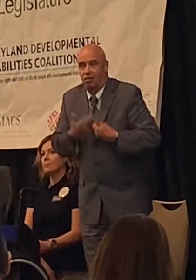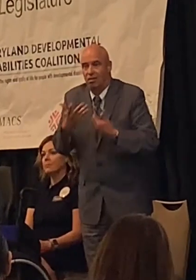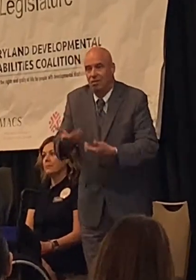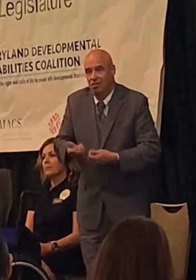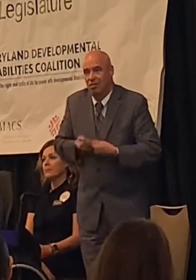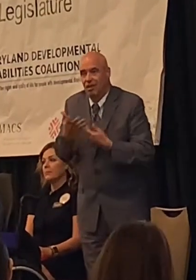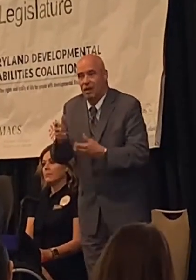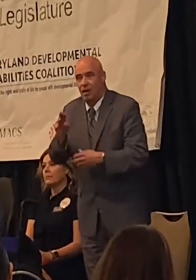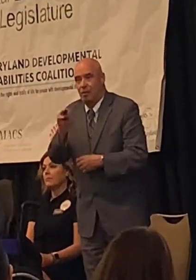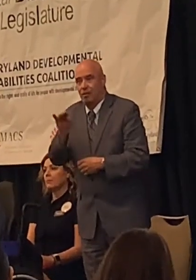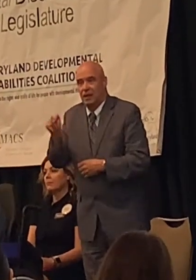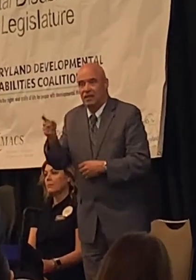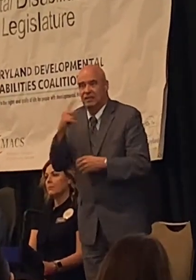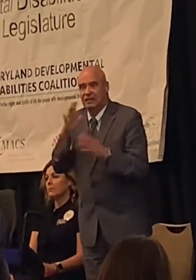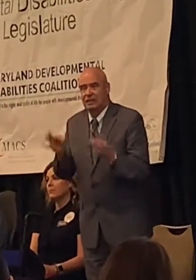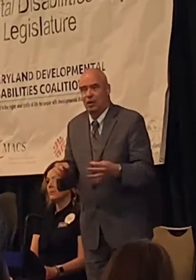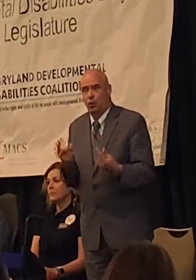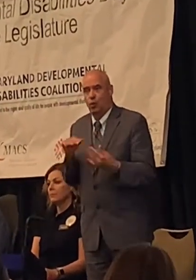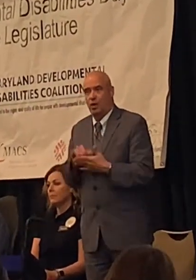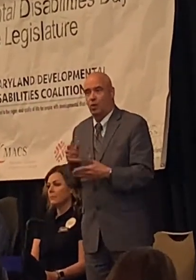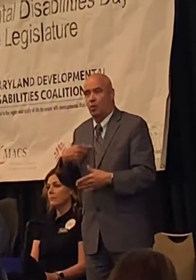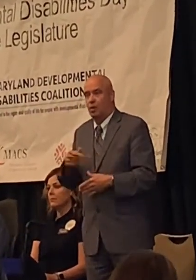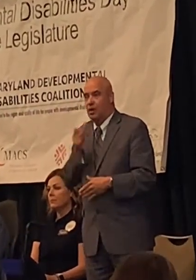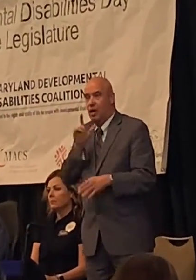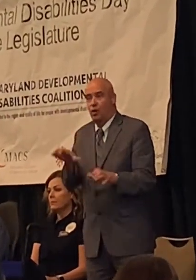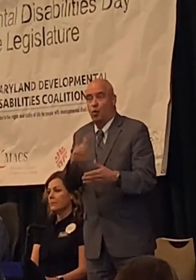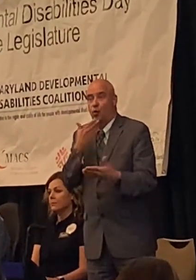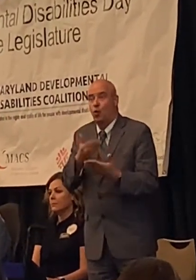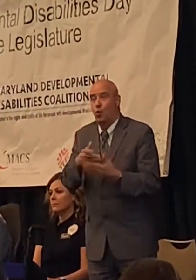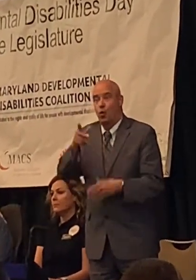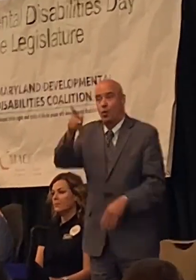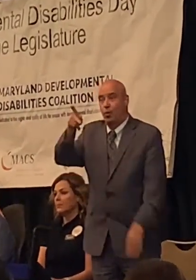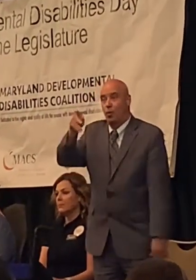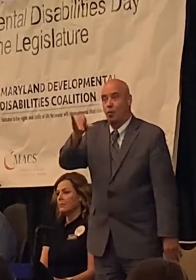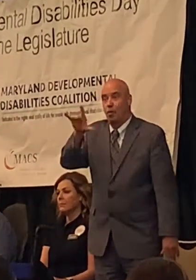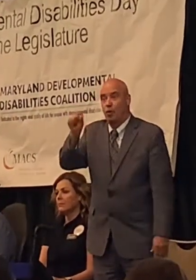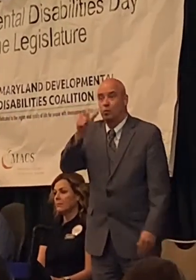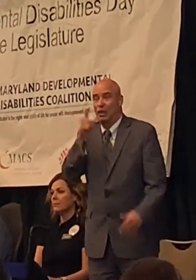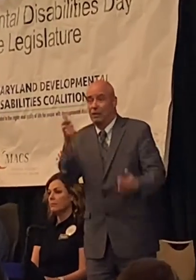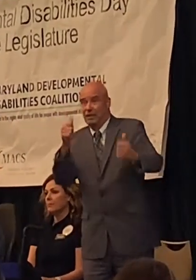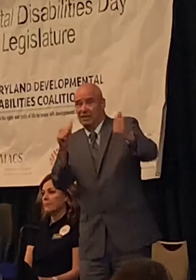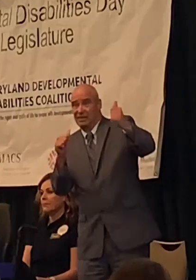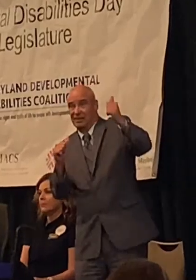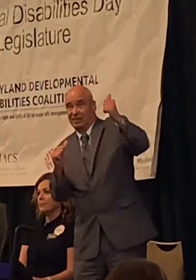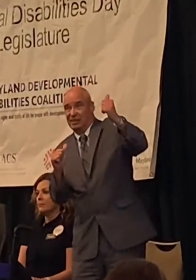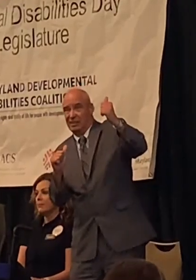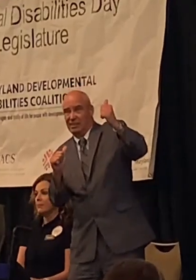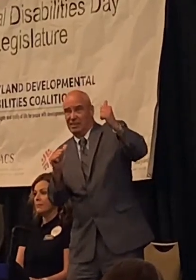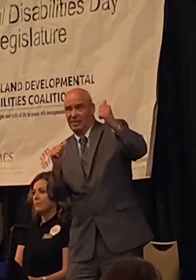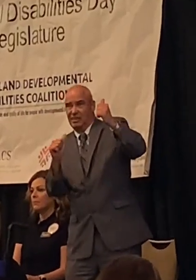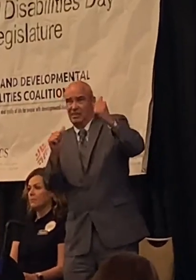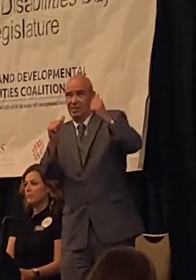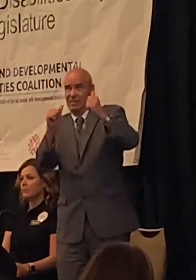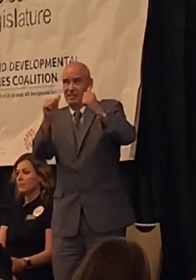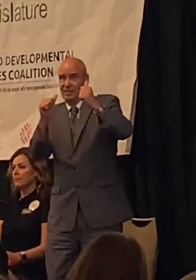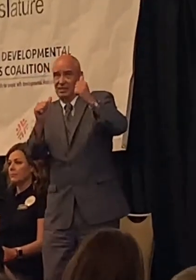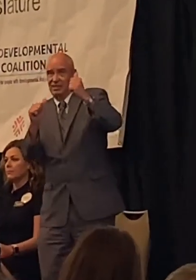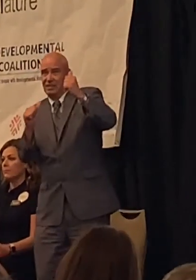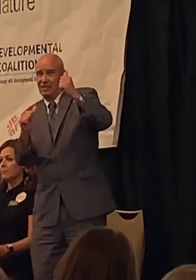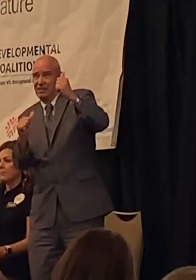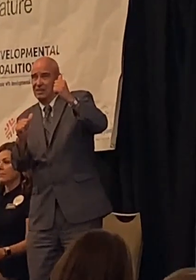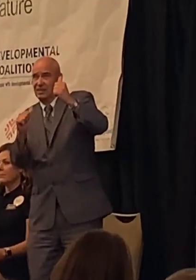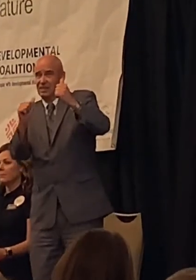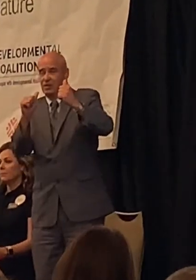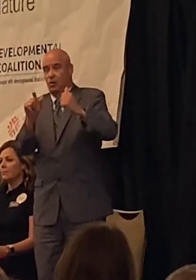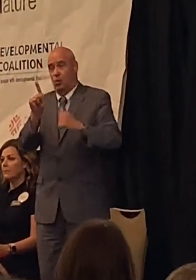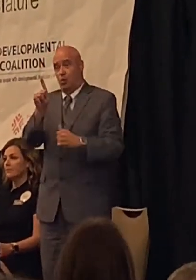Matt decided to do that, we weren't doing too well in the polls. When Matt decided to do that, I think we were polling at